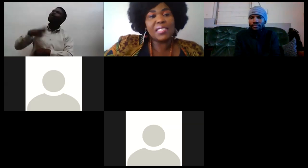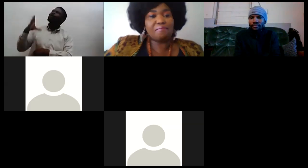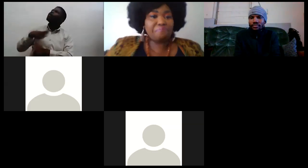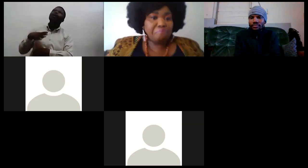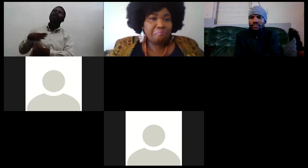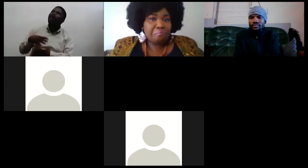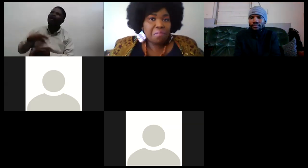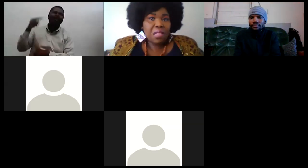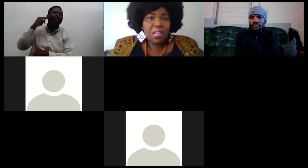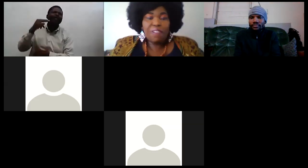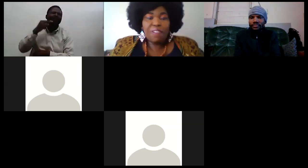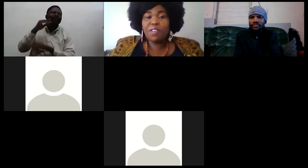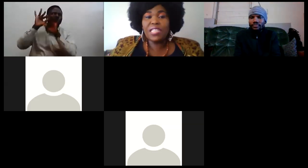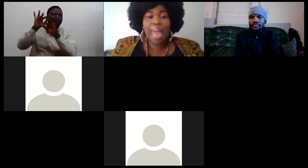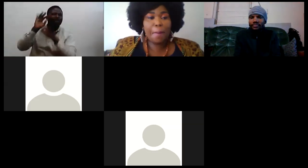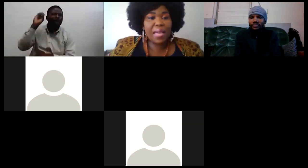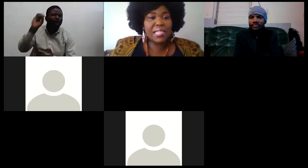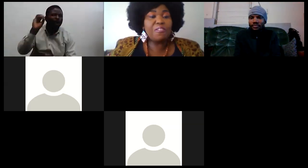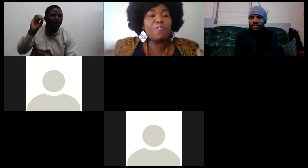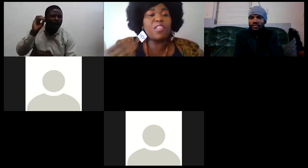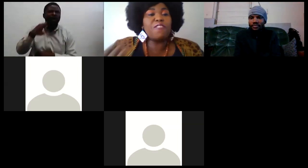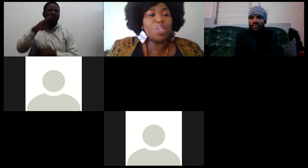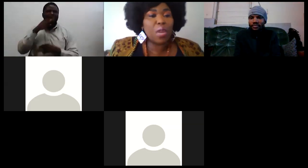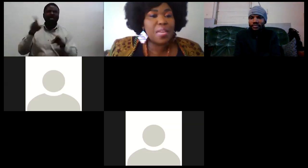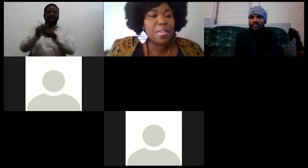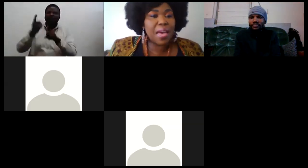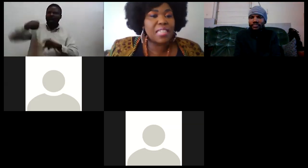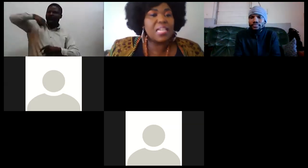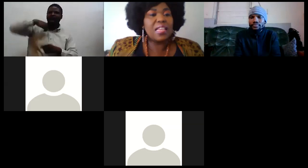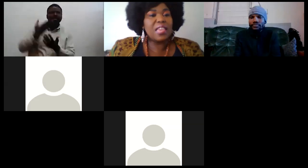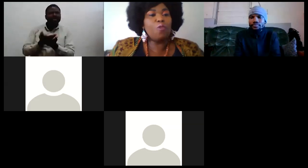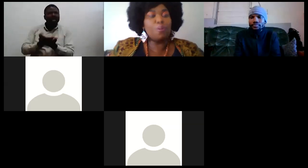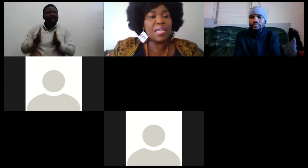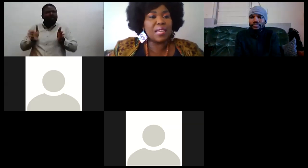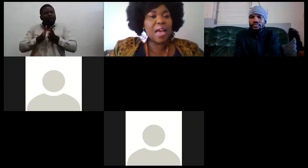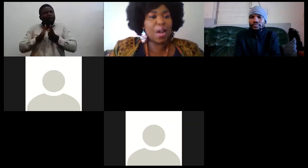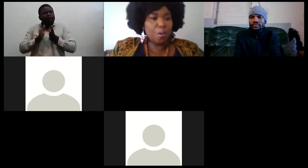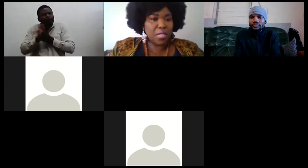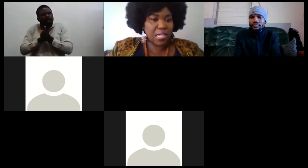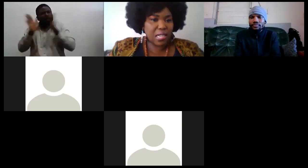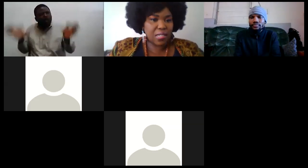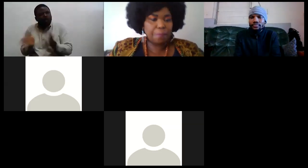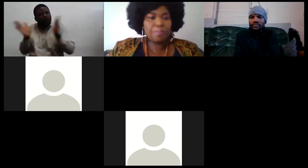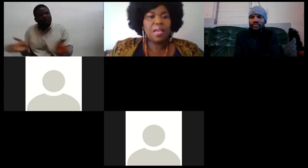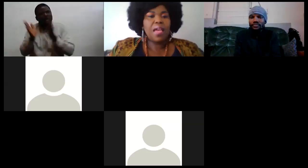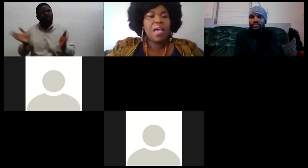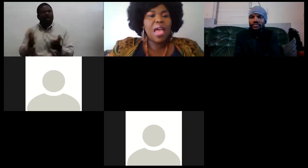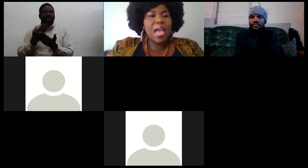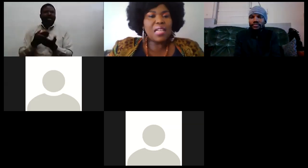if it happens even for the visually impaired they would be accommodated